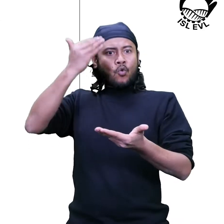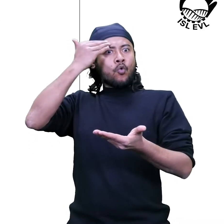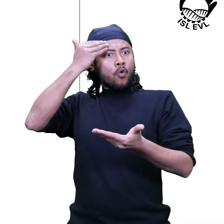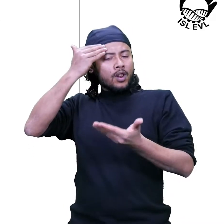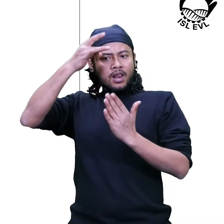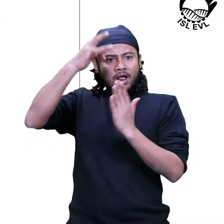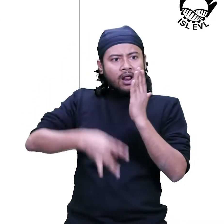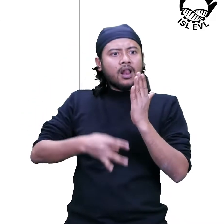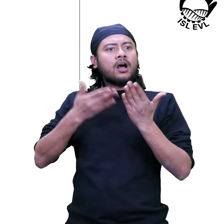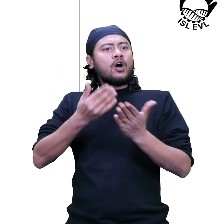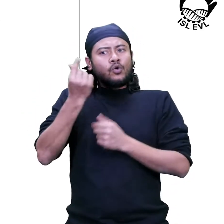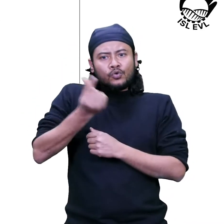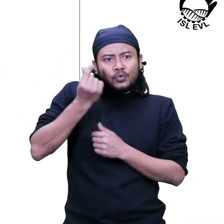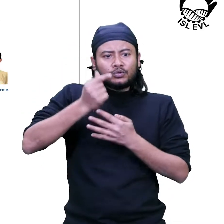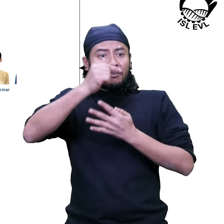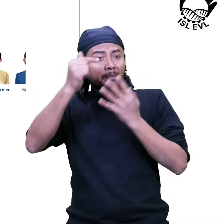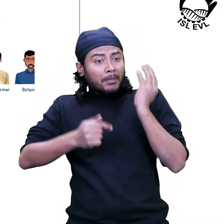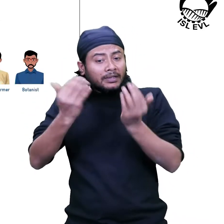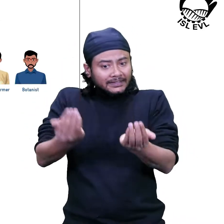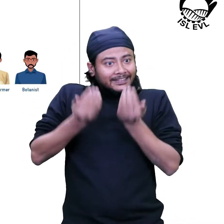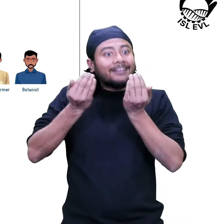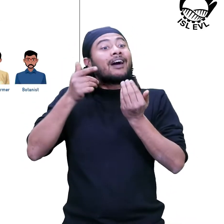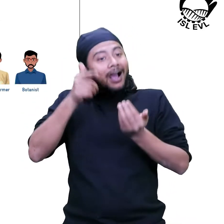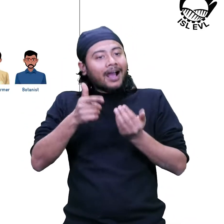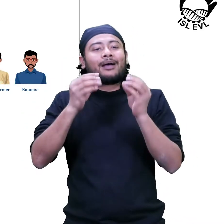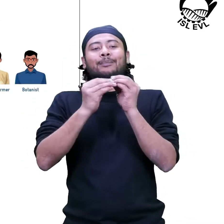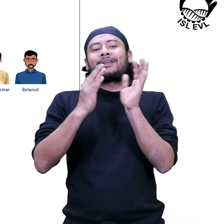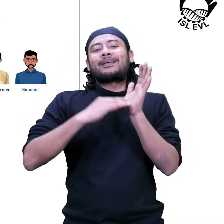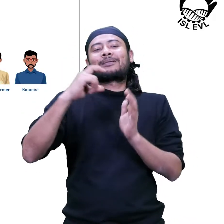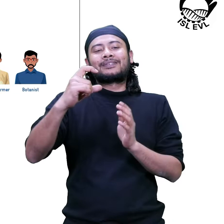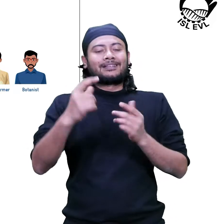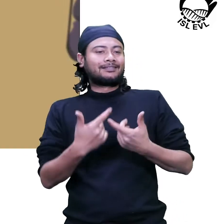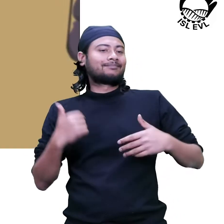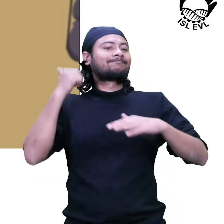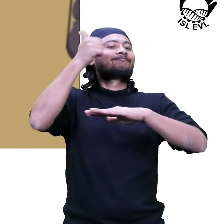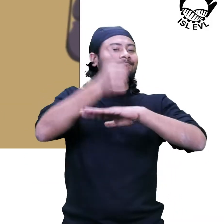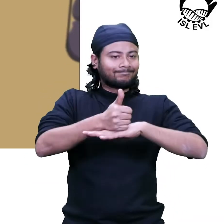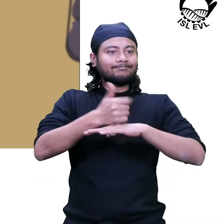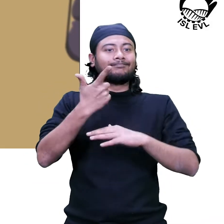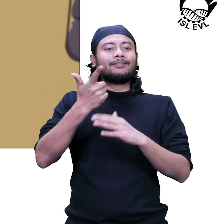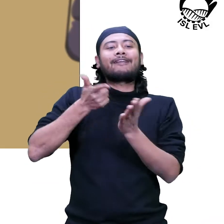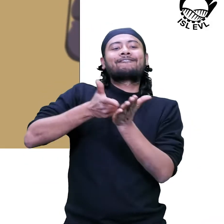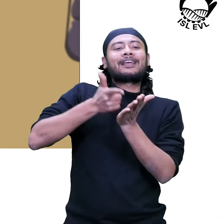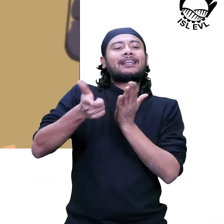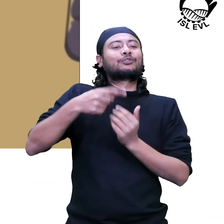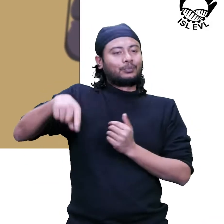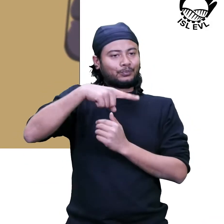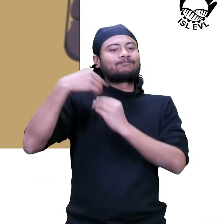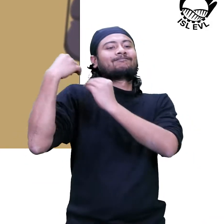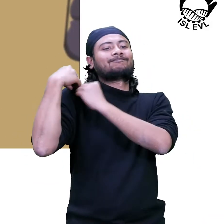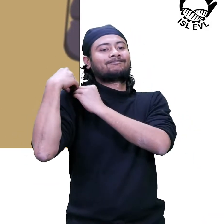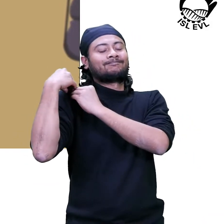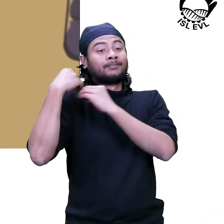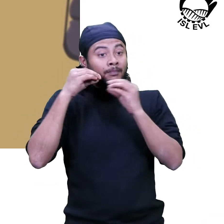every panchayat sets up a Biodiversity Management Committee or BMC. This is required